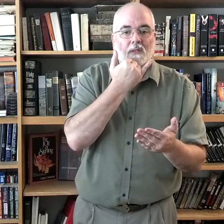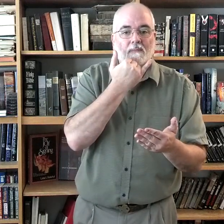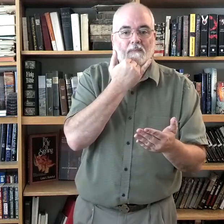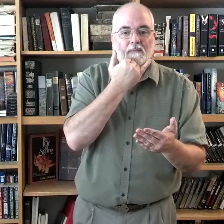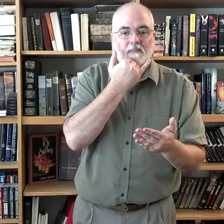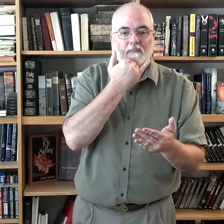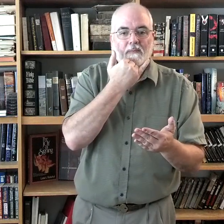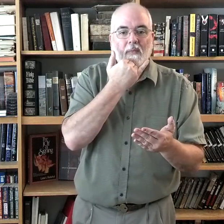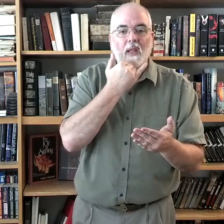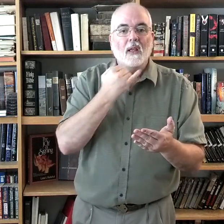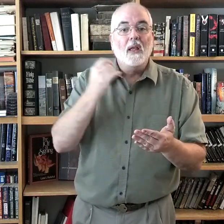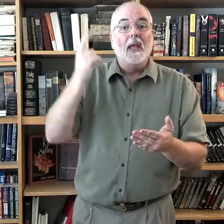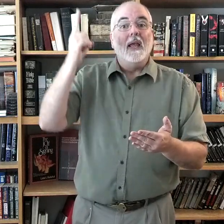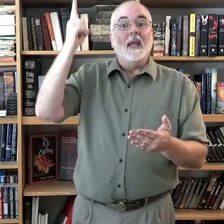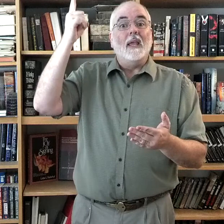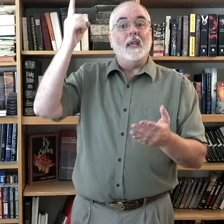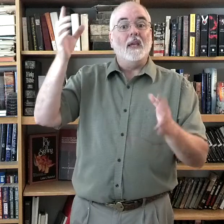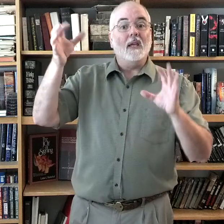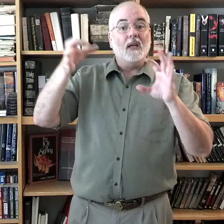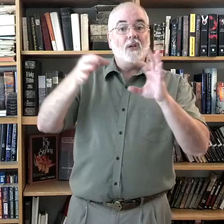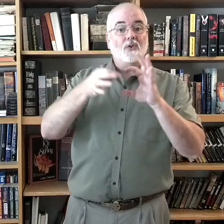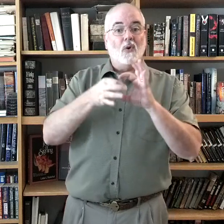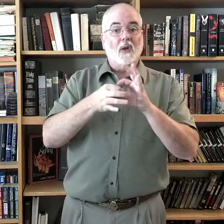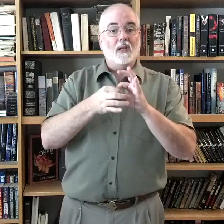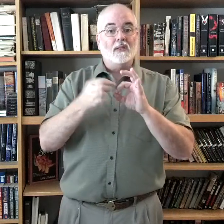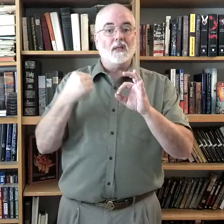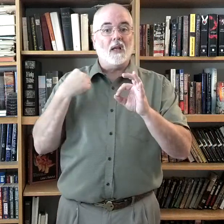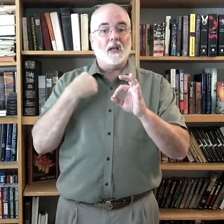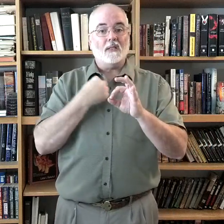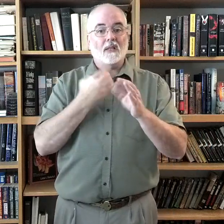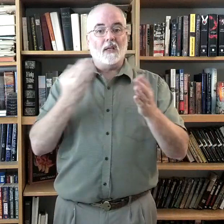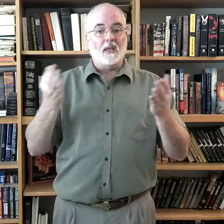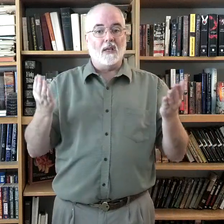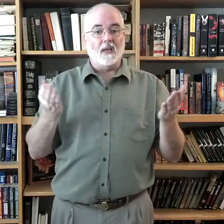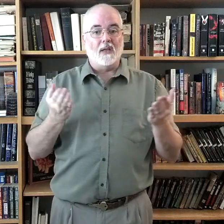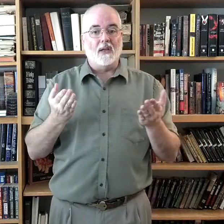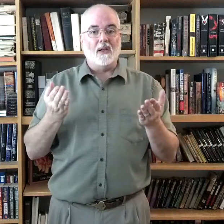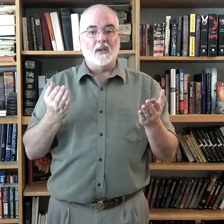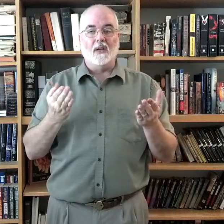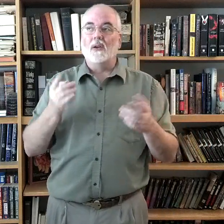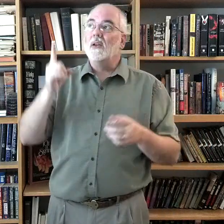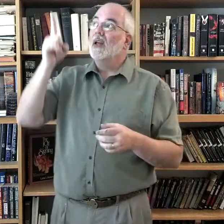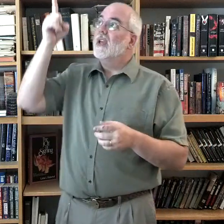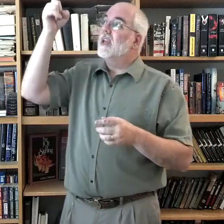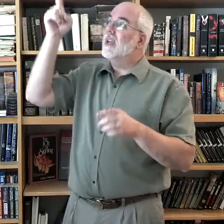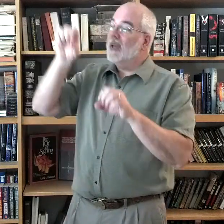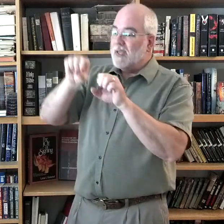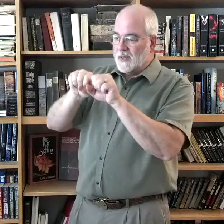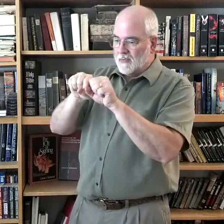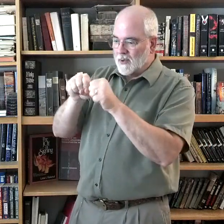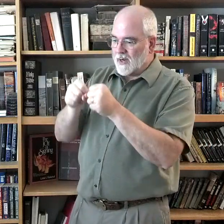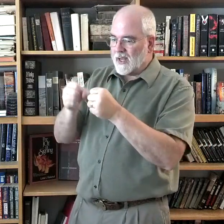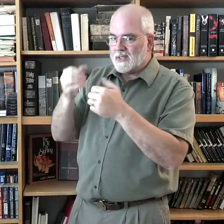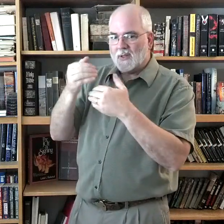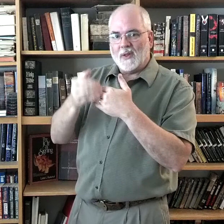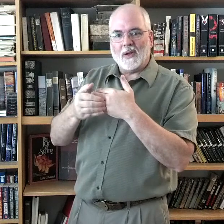He joins us here. He breaks the